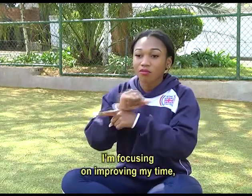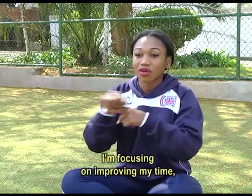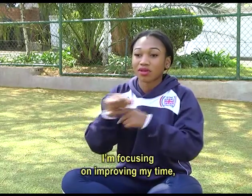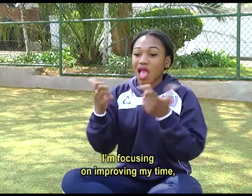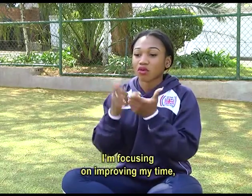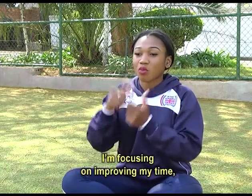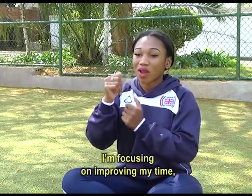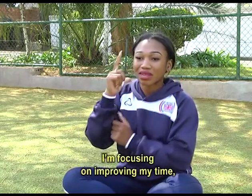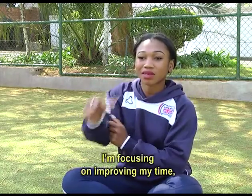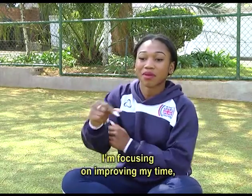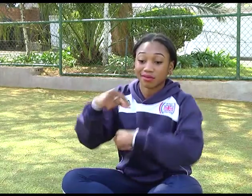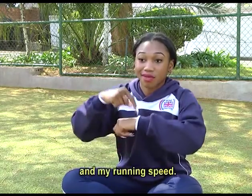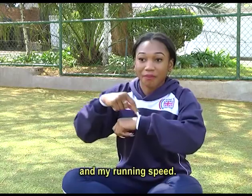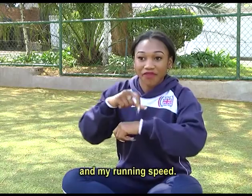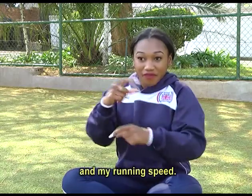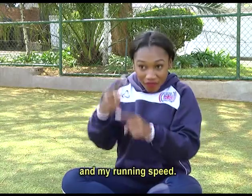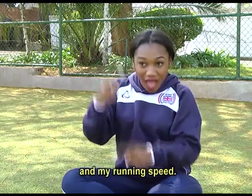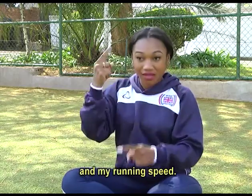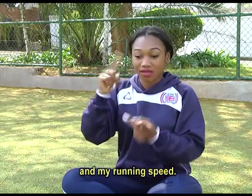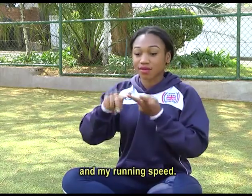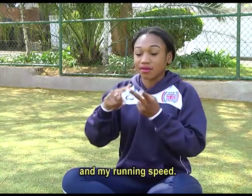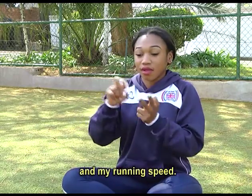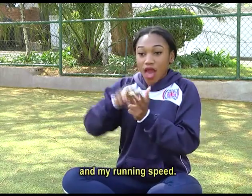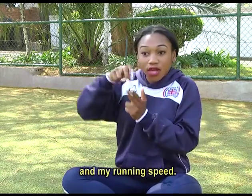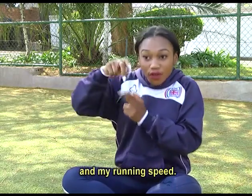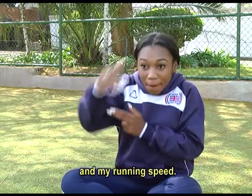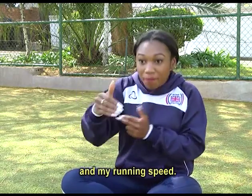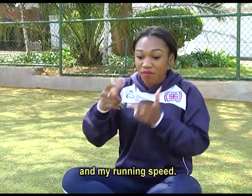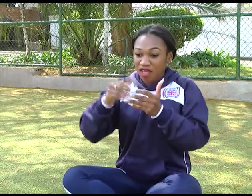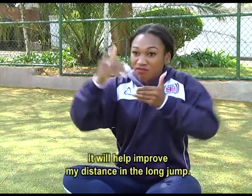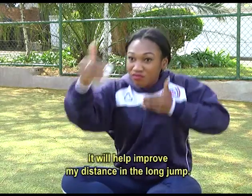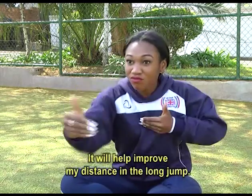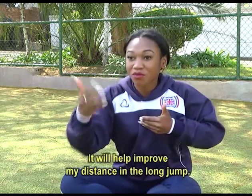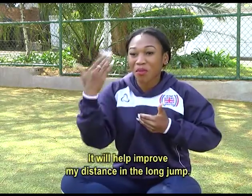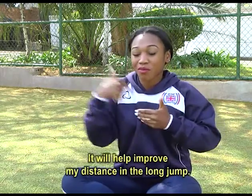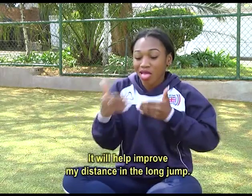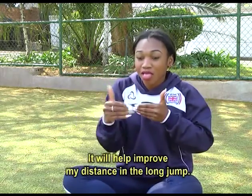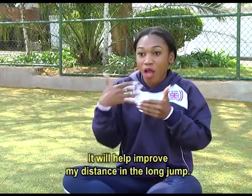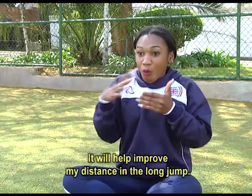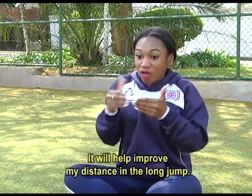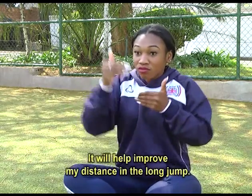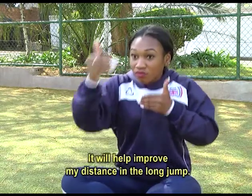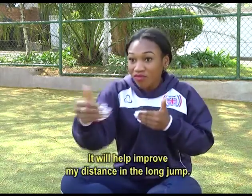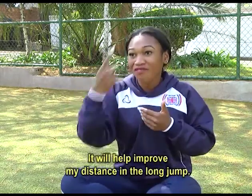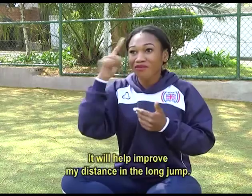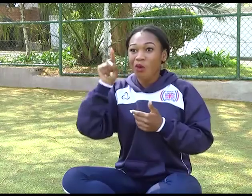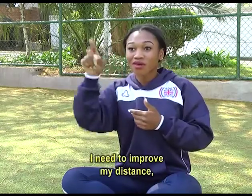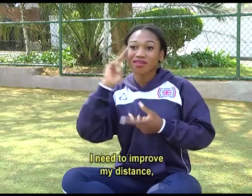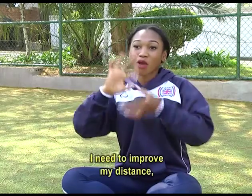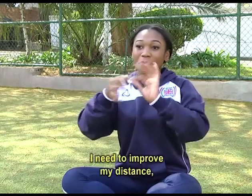I'm focusing on improving my time and my running speed. It will help improve my distance in the long jump. I need to